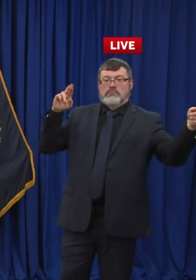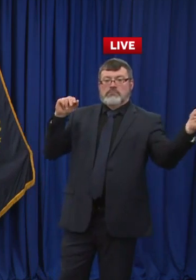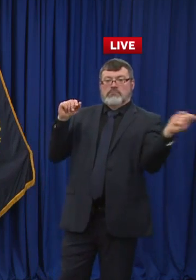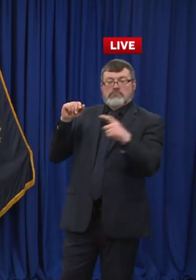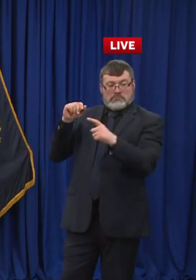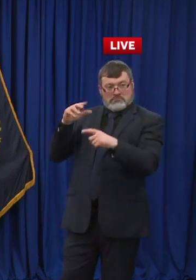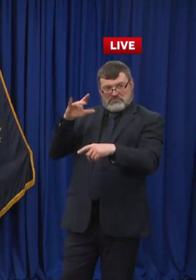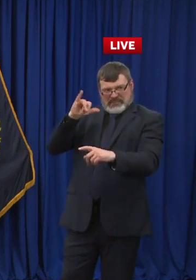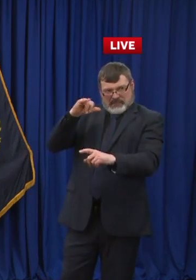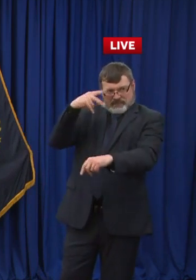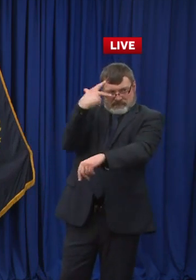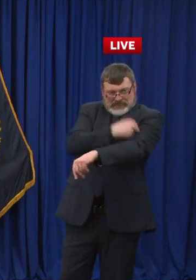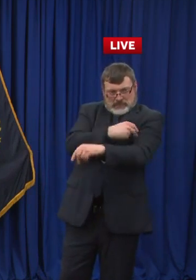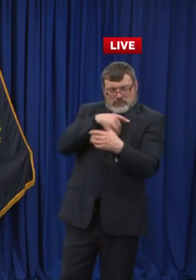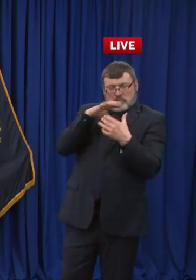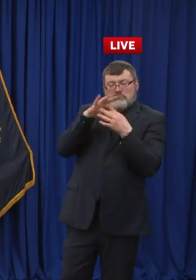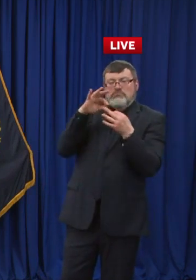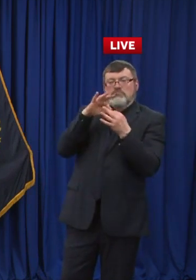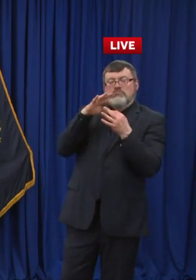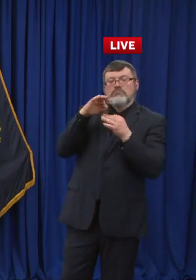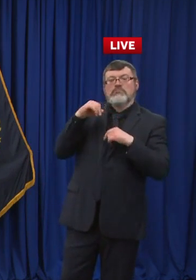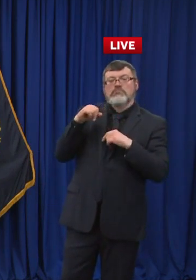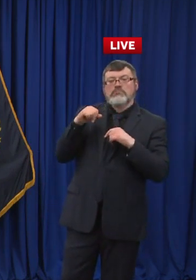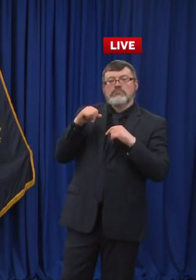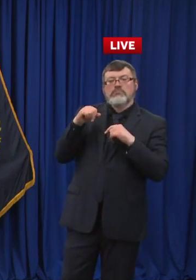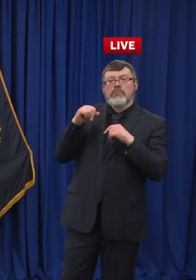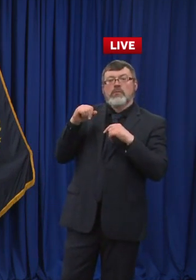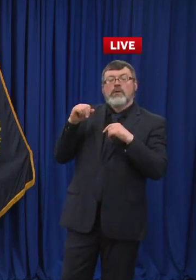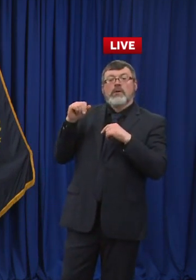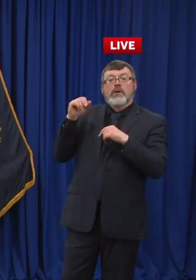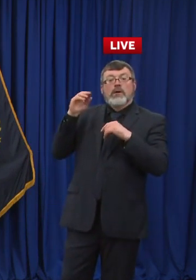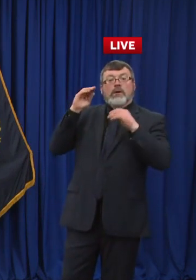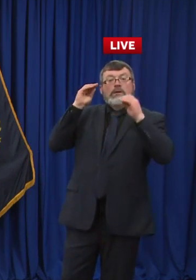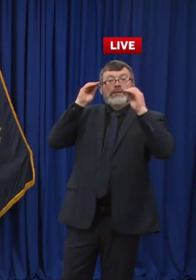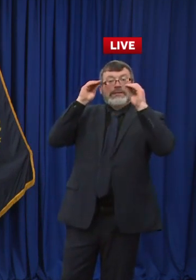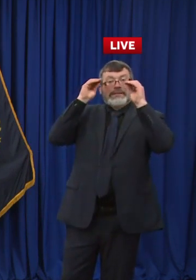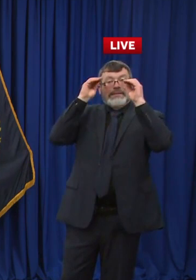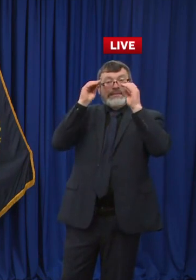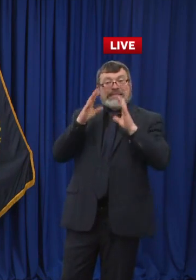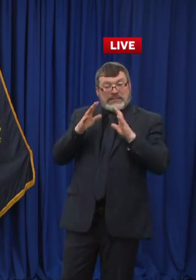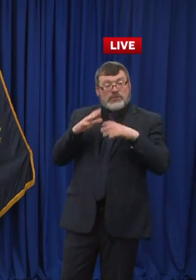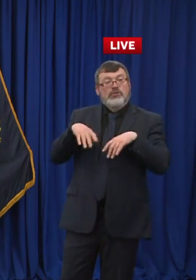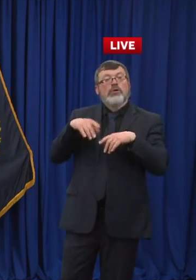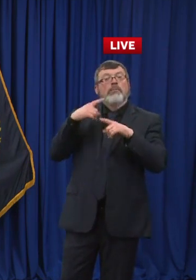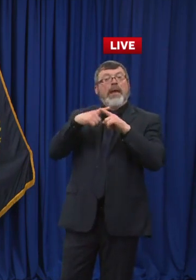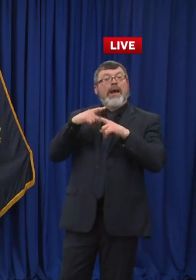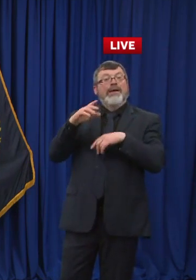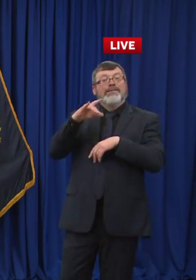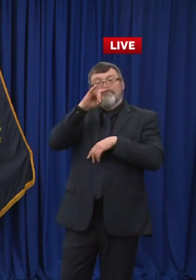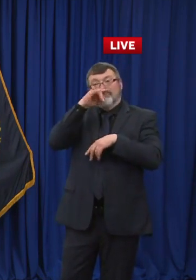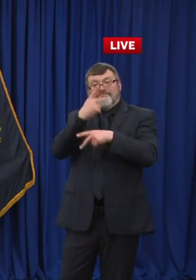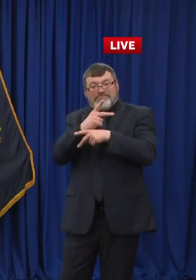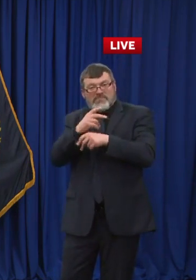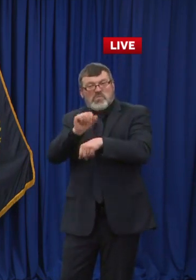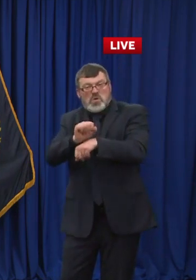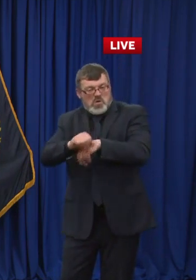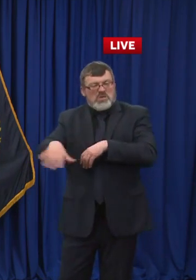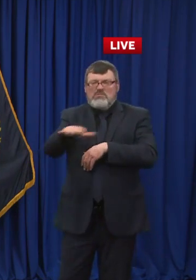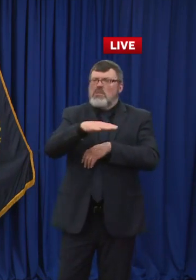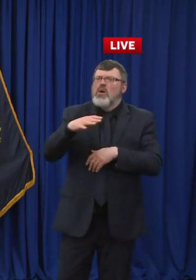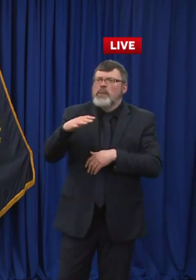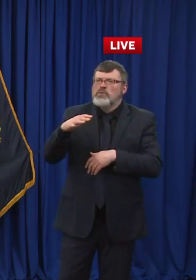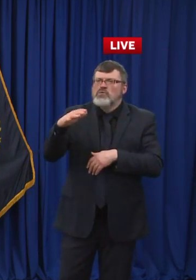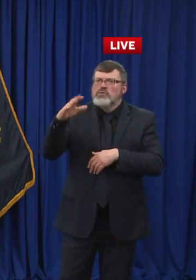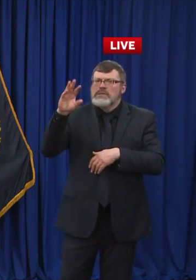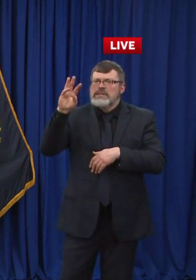through that population of 70,000 teachers and child care workers? I guess what's the goal? How quickly can they get vaccinated? Will they be done presumably before the end of the school